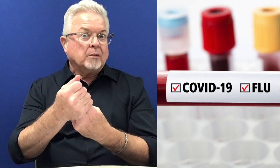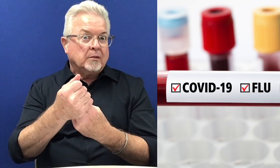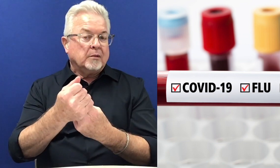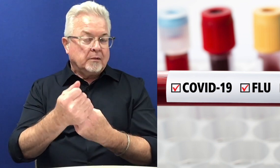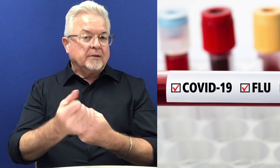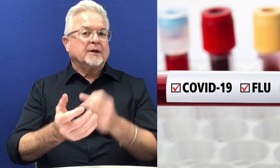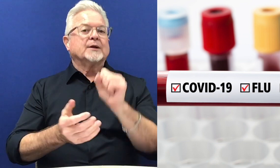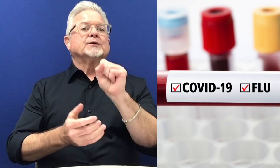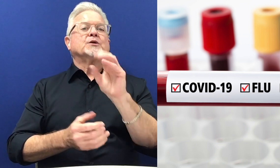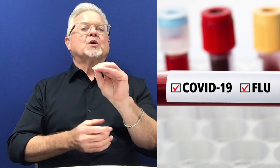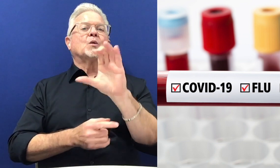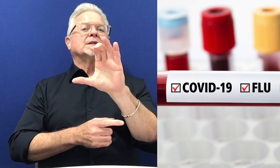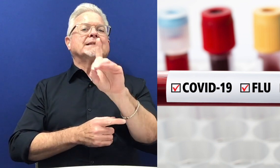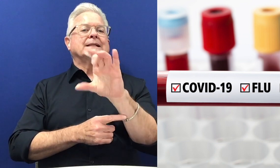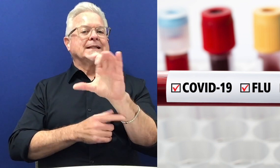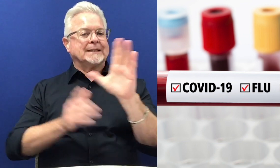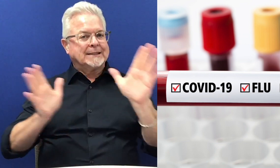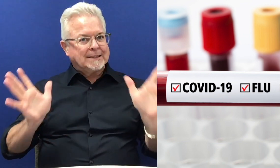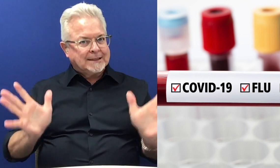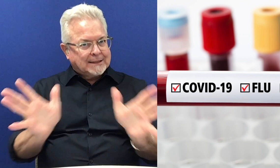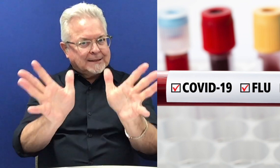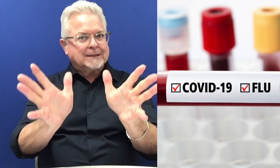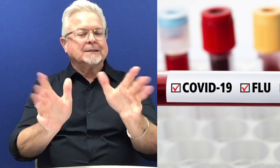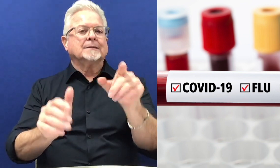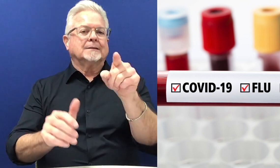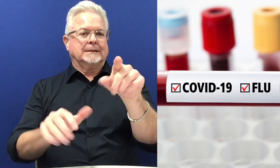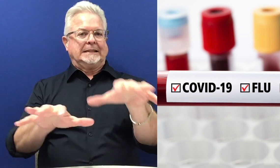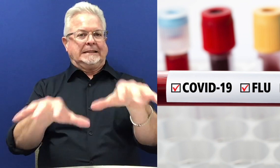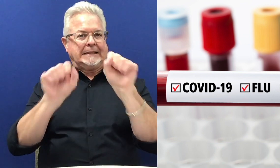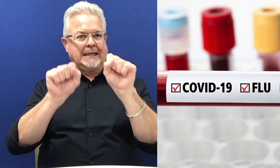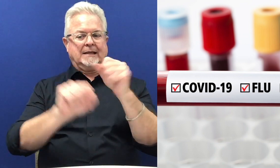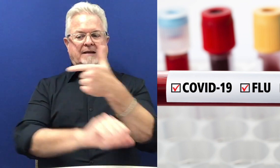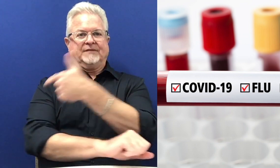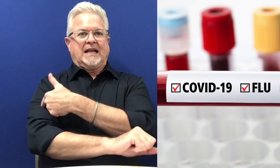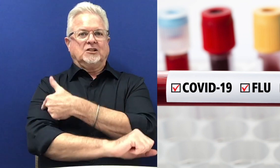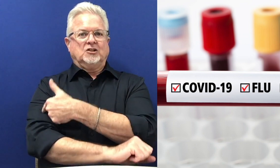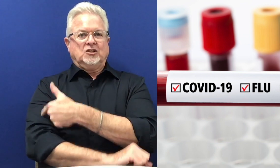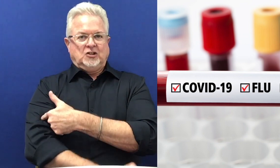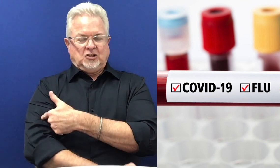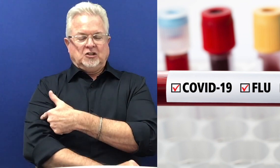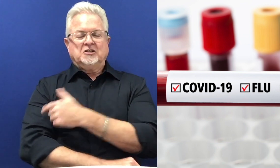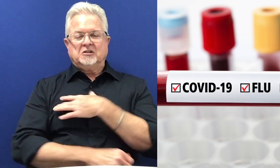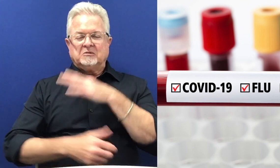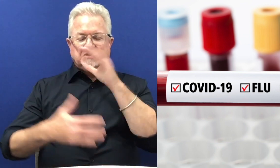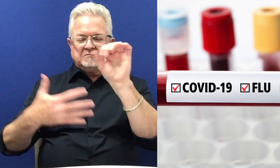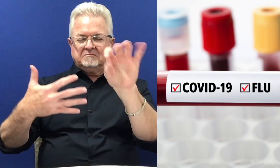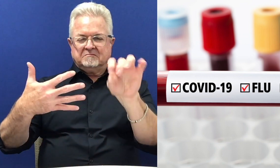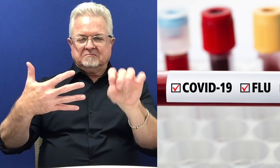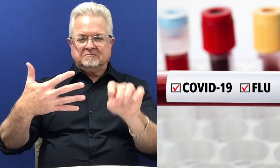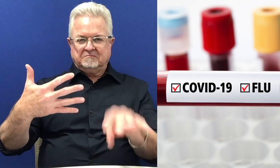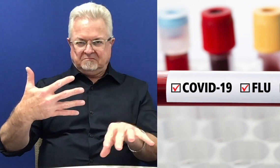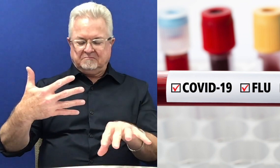get RSV. You could even get both. And so the CDC encourages you strongly to get vaccinated.